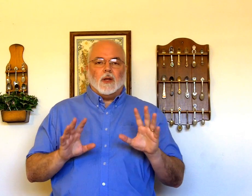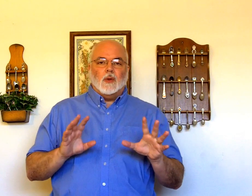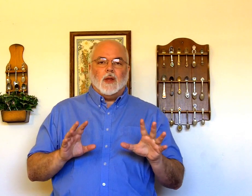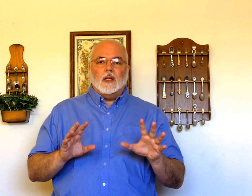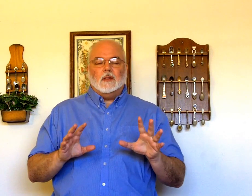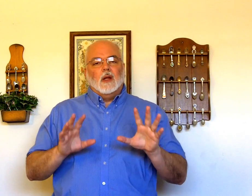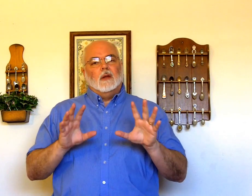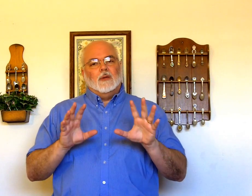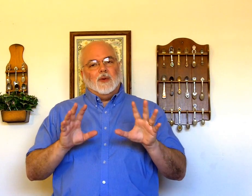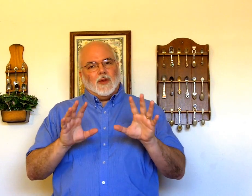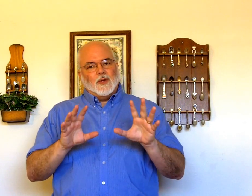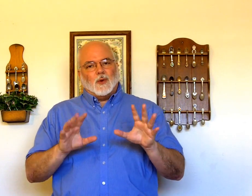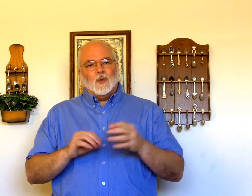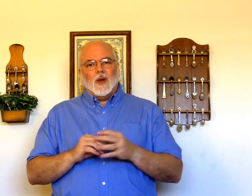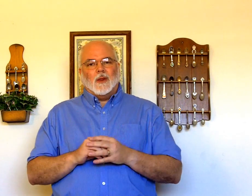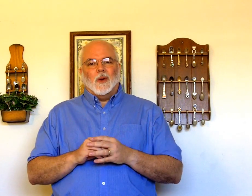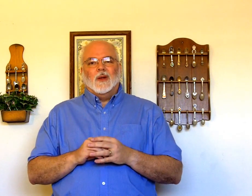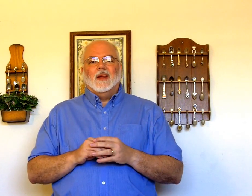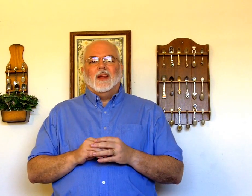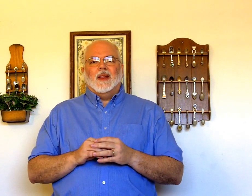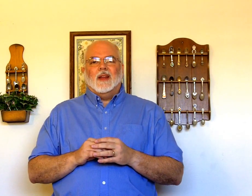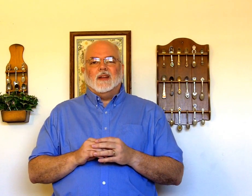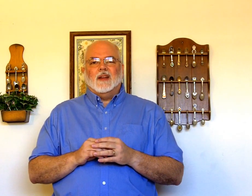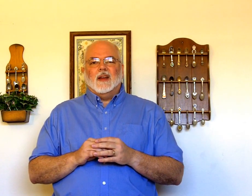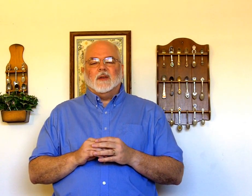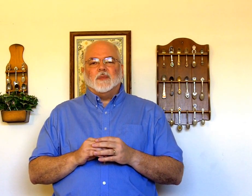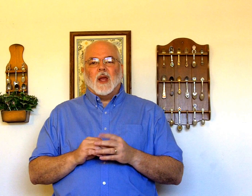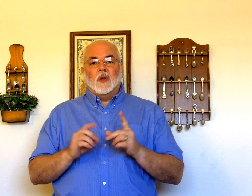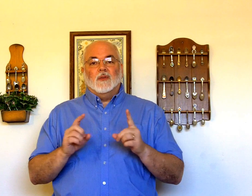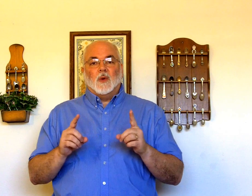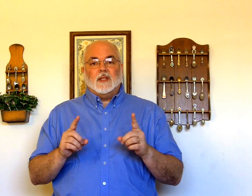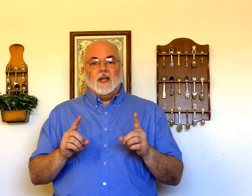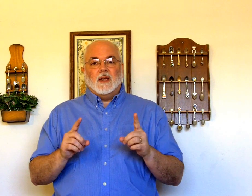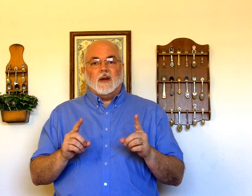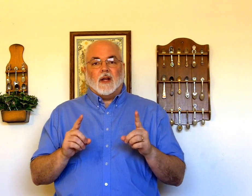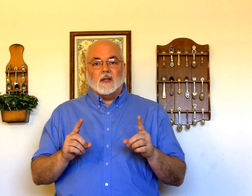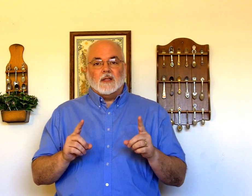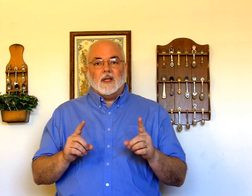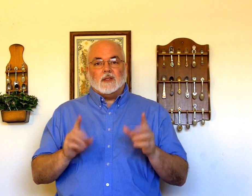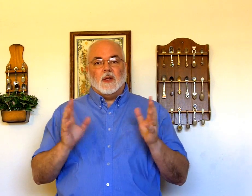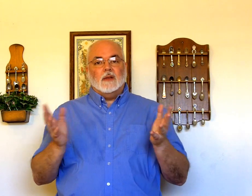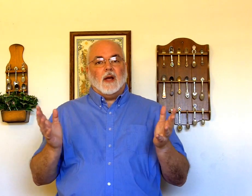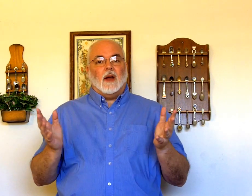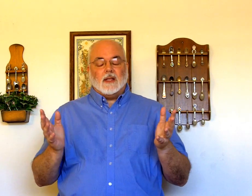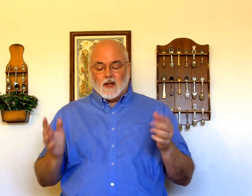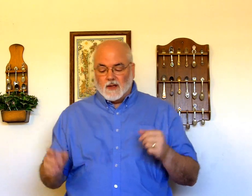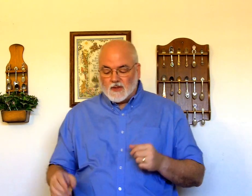do things. Do things your own way, though, and I'm looking forward to seeing you there at LTC. So here's how I sign this